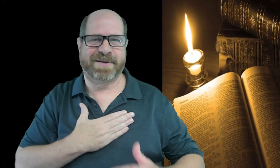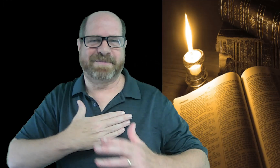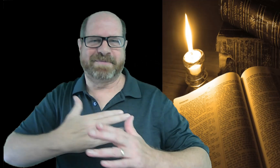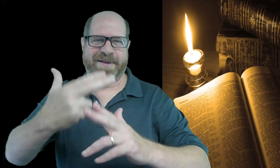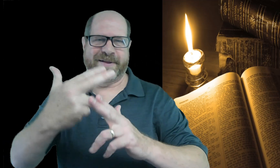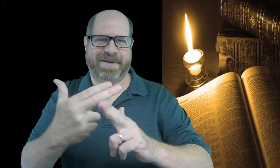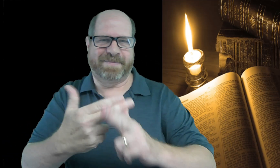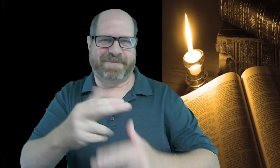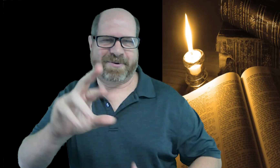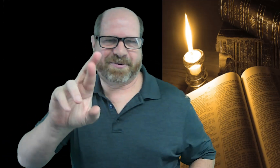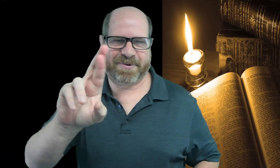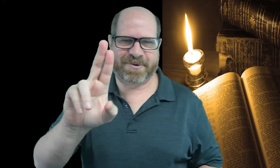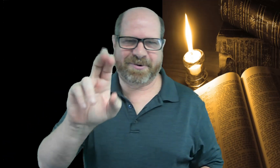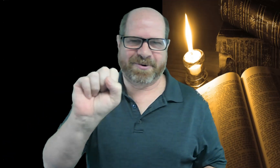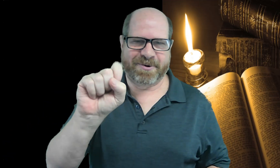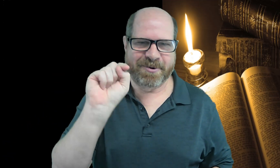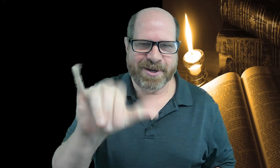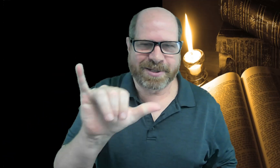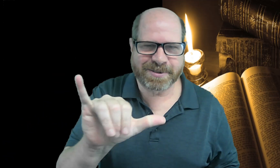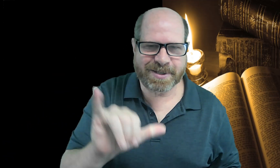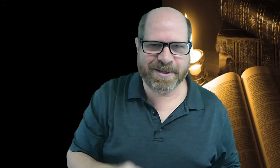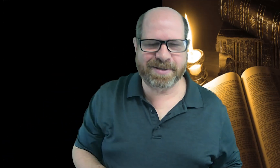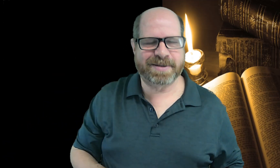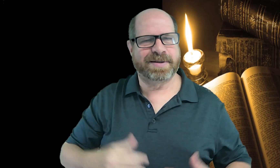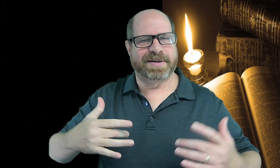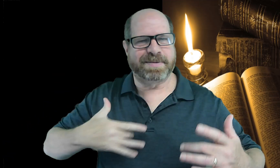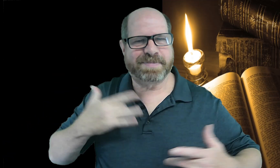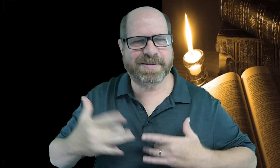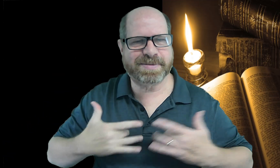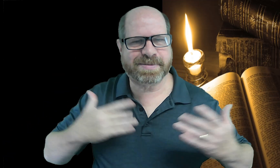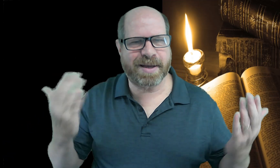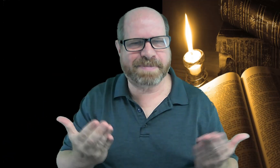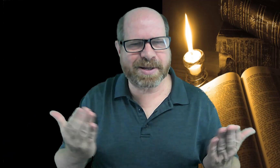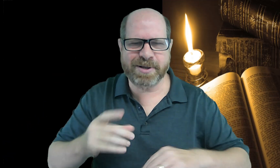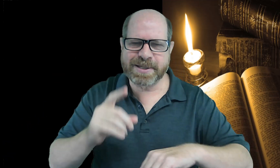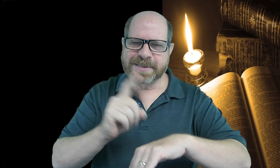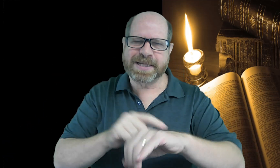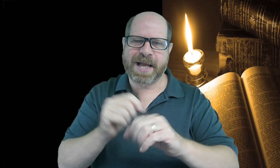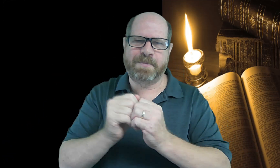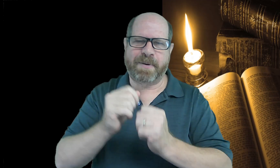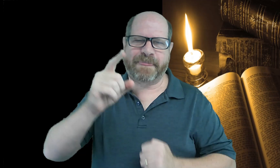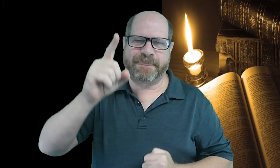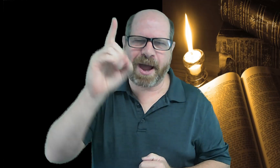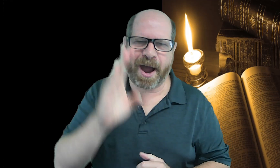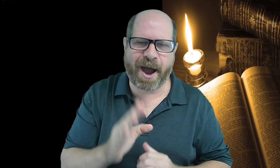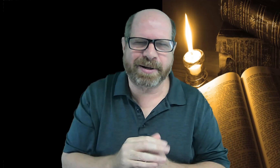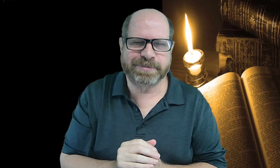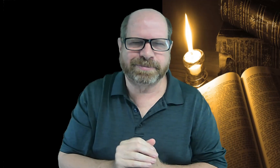hello my name is rusty i'm excited to be here for our time with god